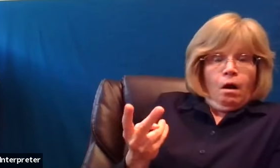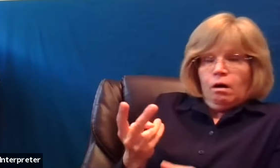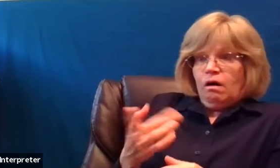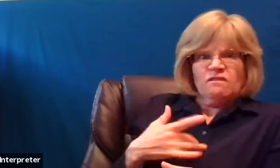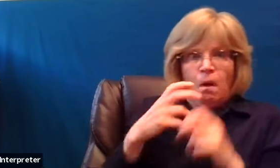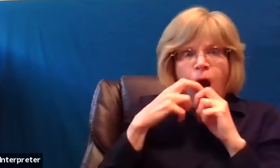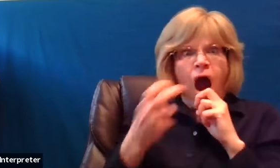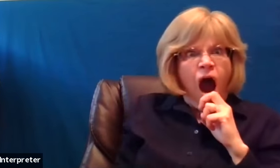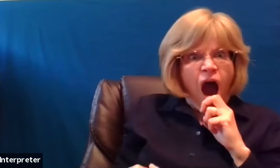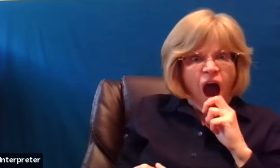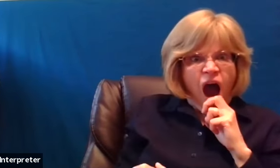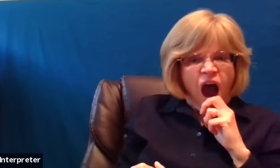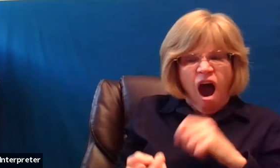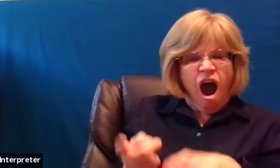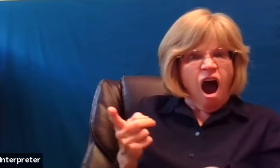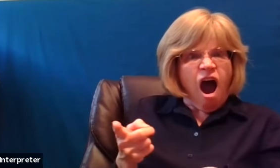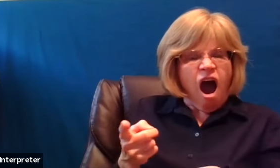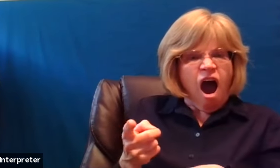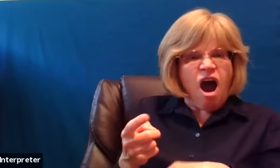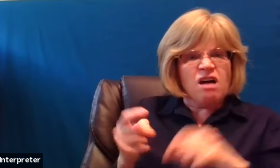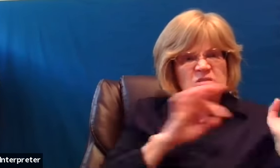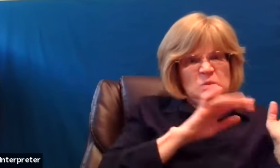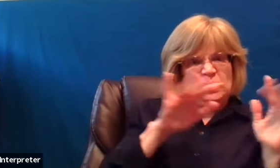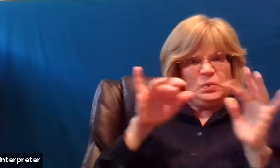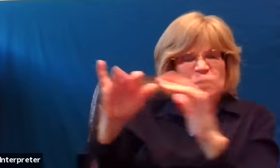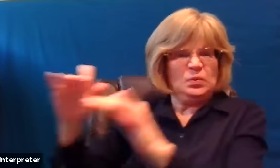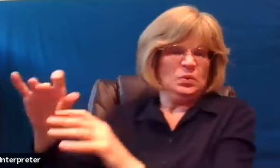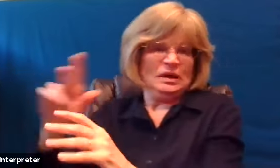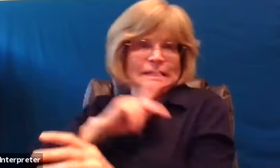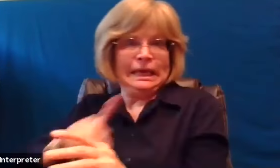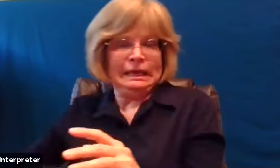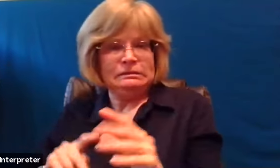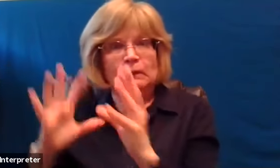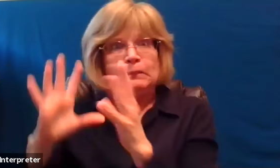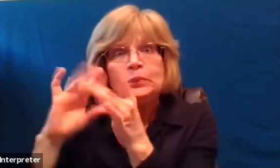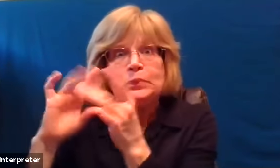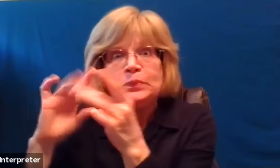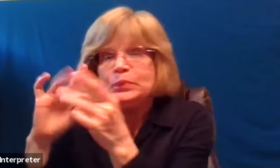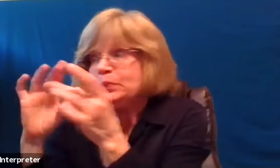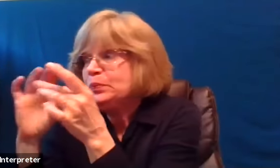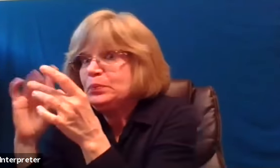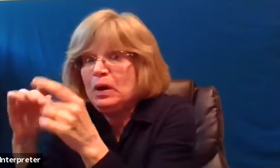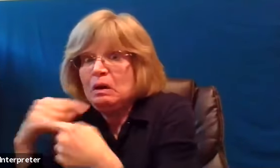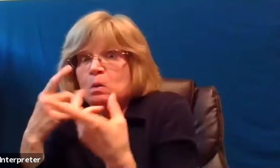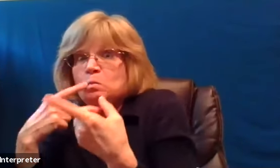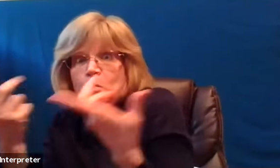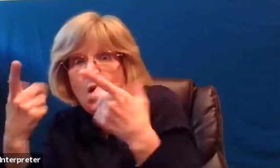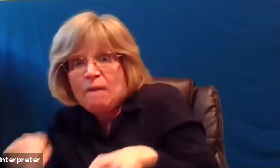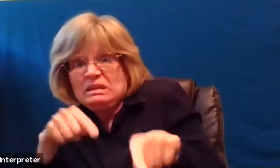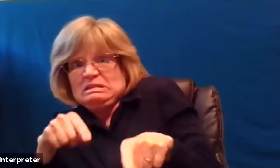and so they go tattle to the king who recalls the wicked slave and sends him